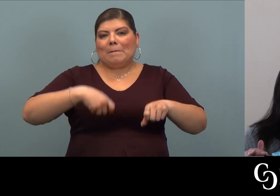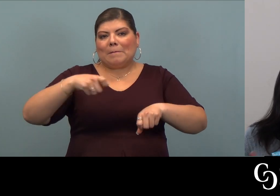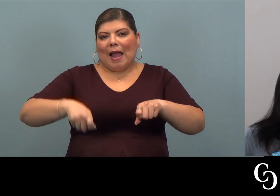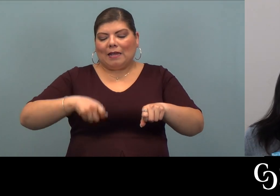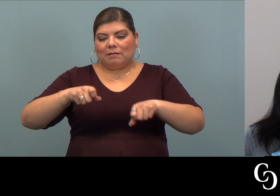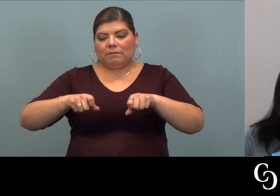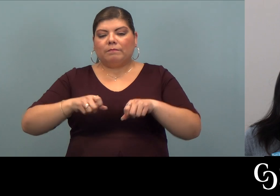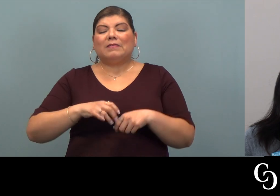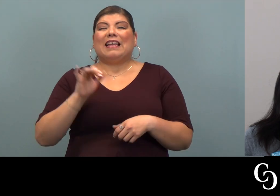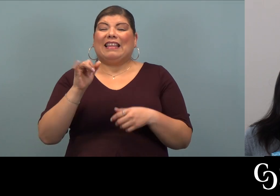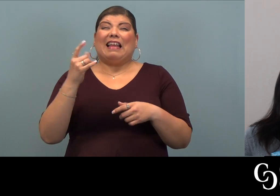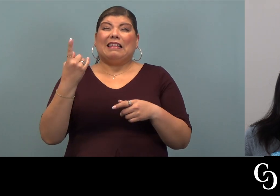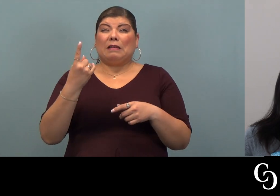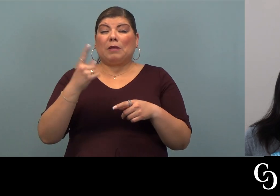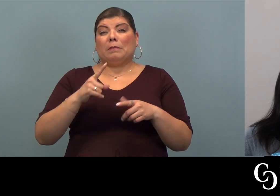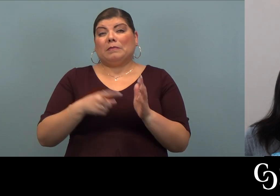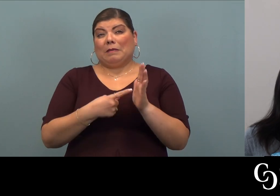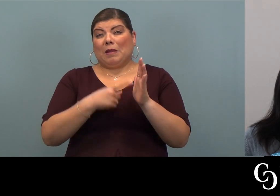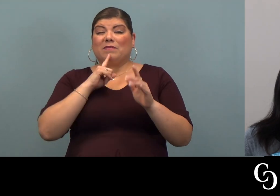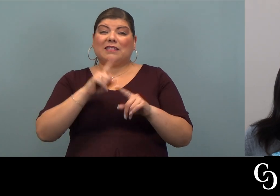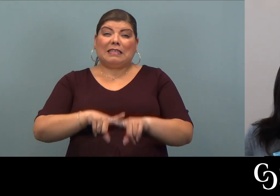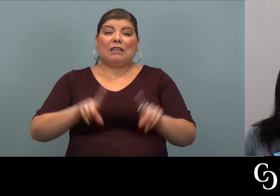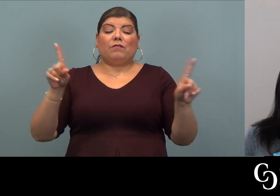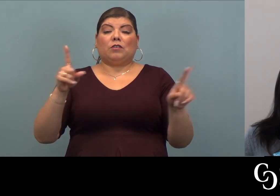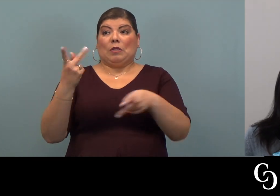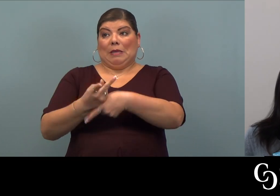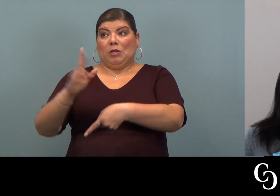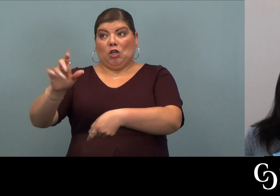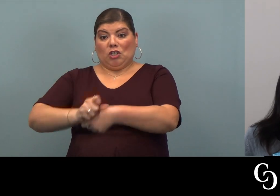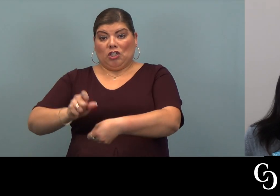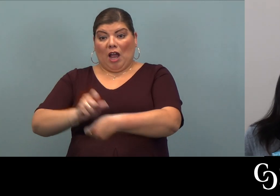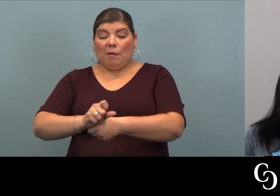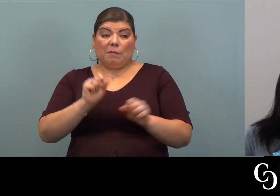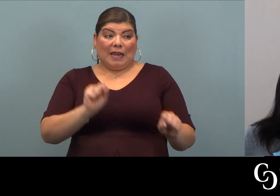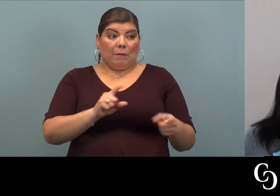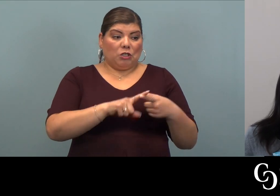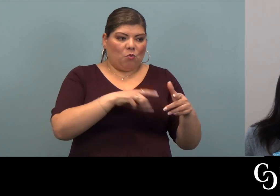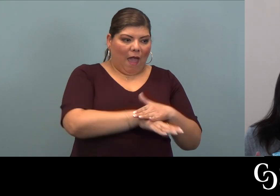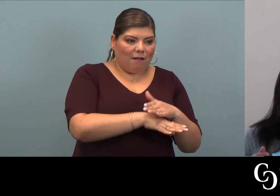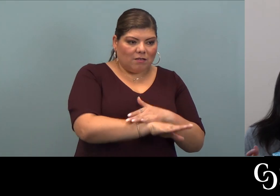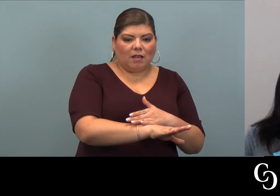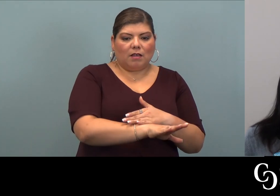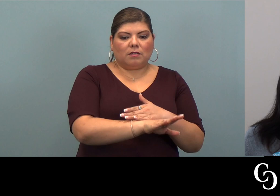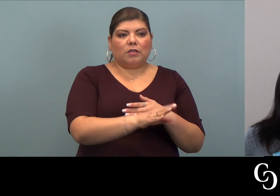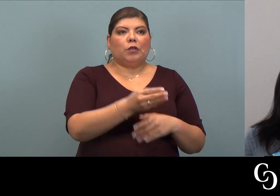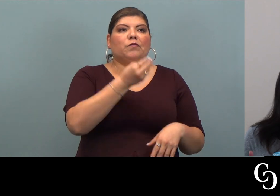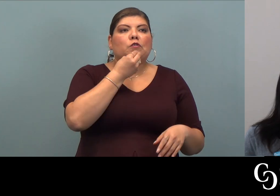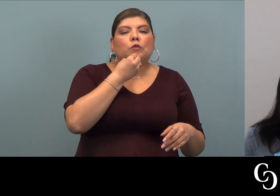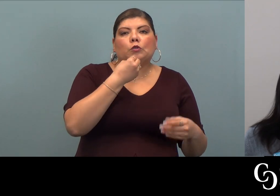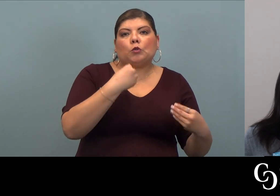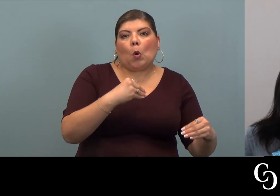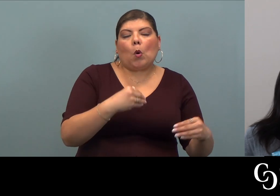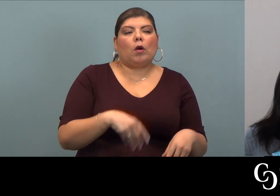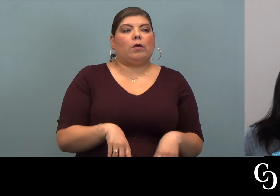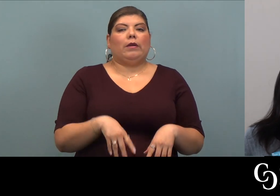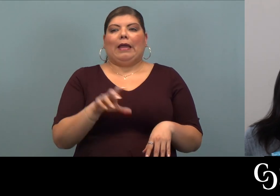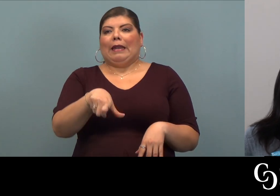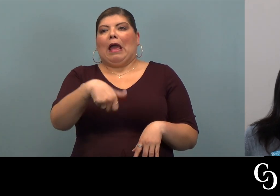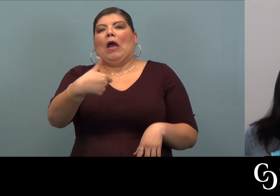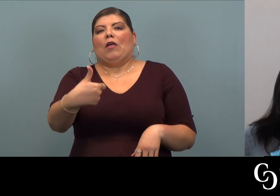And really sometimes that's the difference between keeping your job and being able to access the grocery store